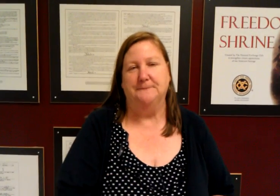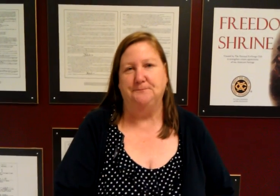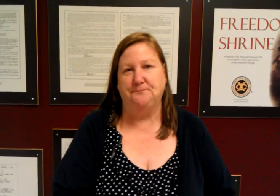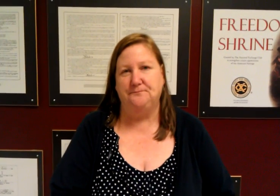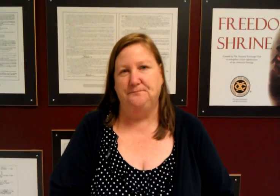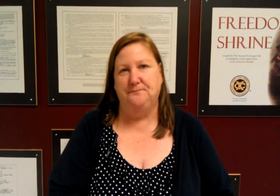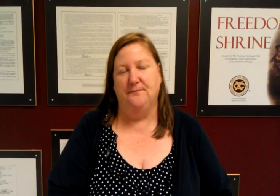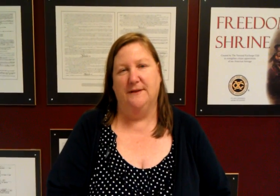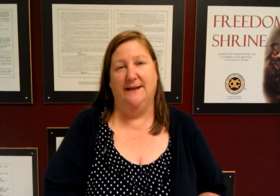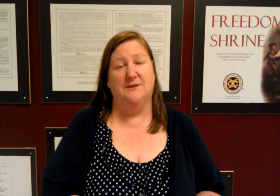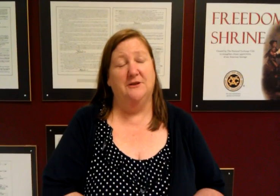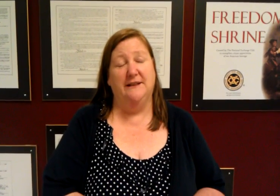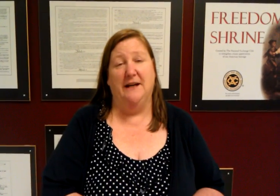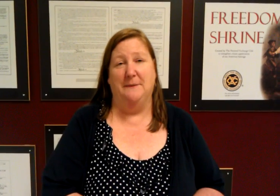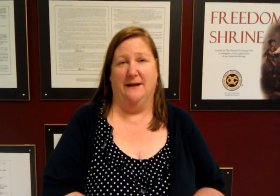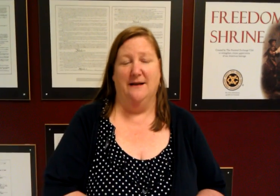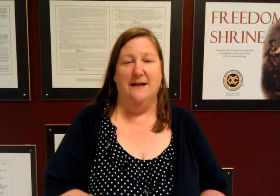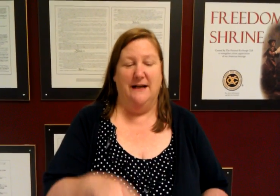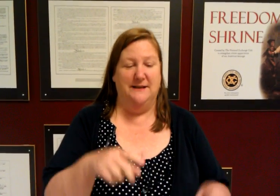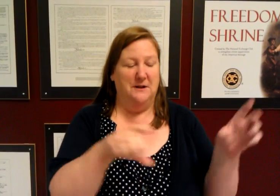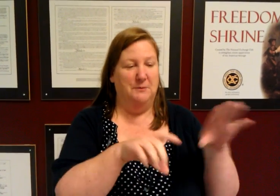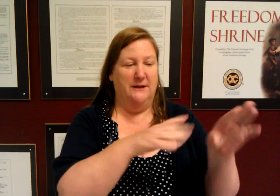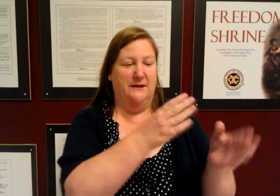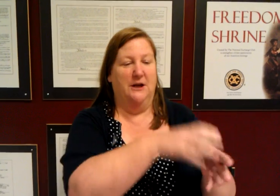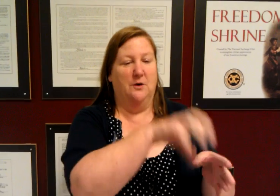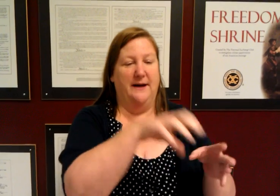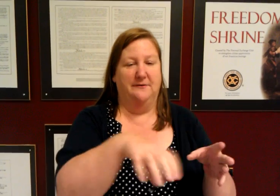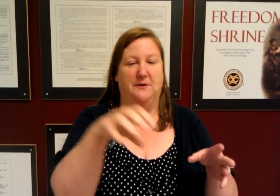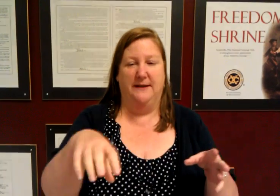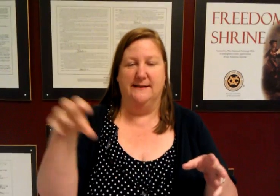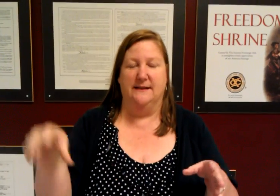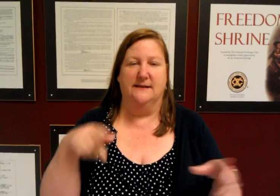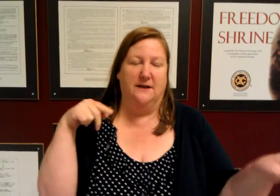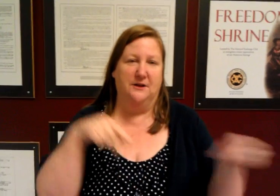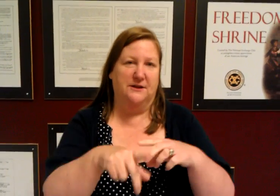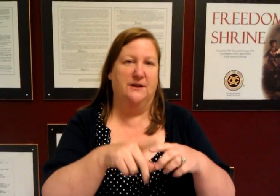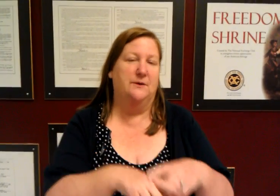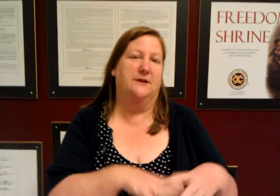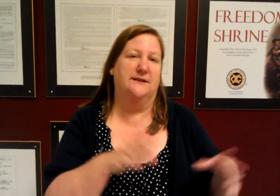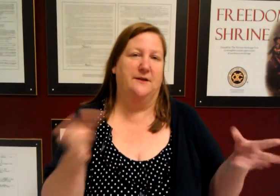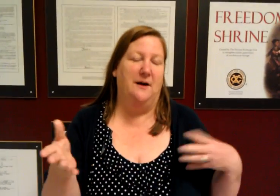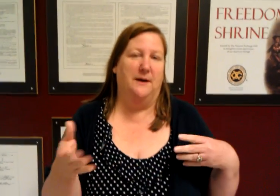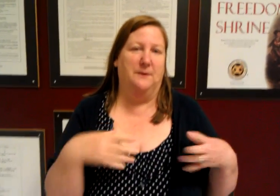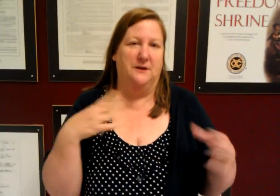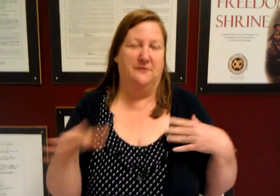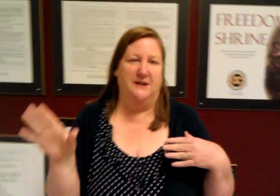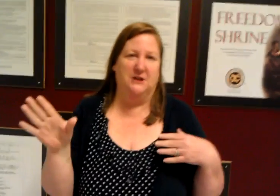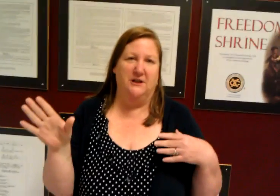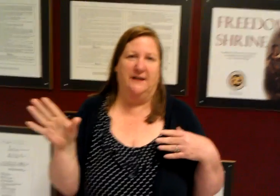oh my gosh doesn't that sound good and so you can put you know quite a few pieces on your skewer so that way when you're finished cooking